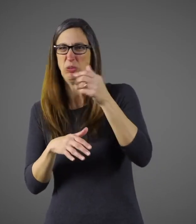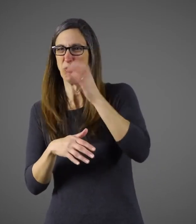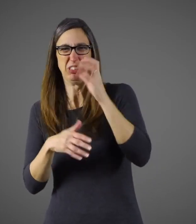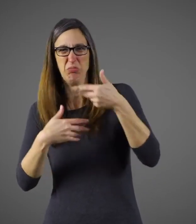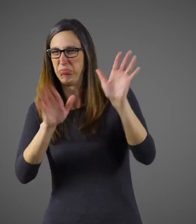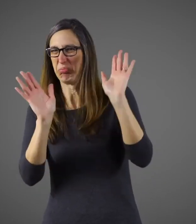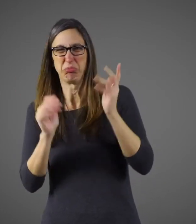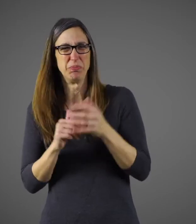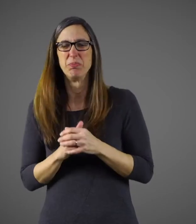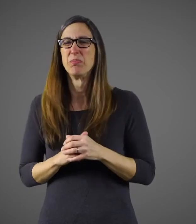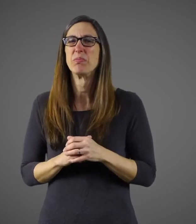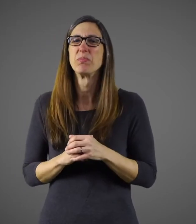rejects water when offered.